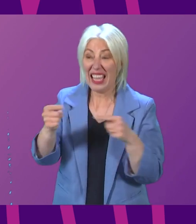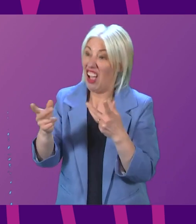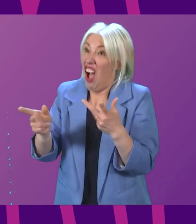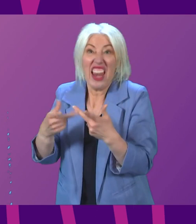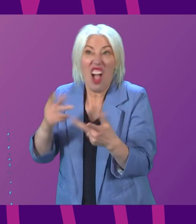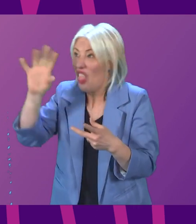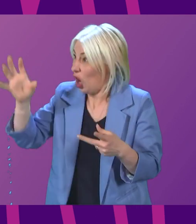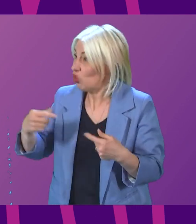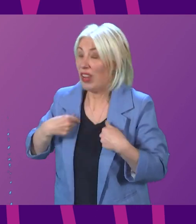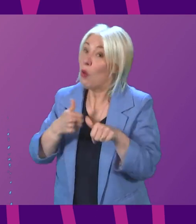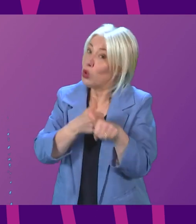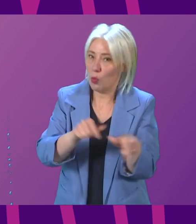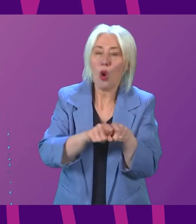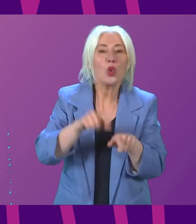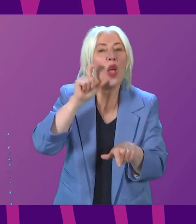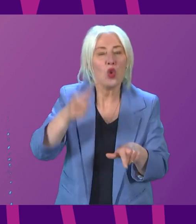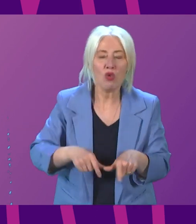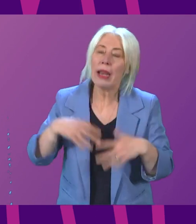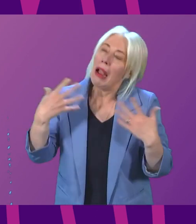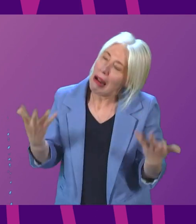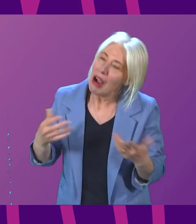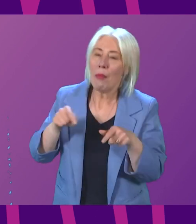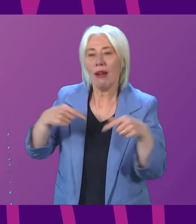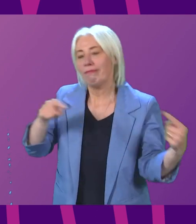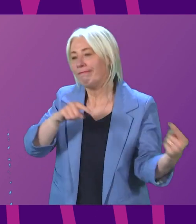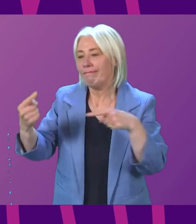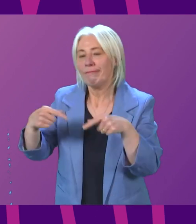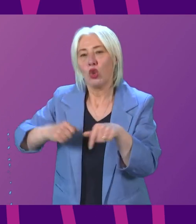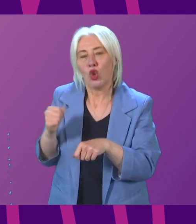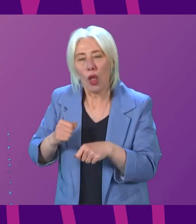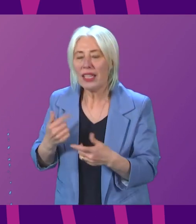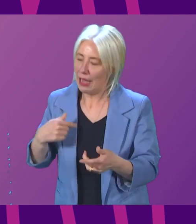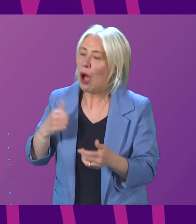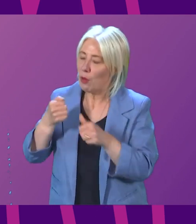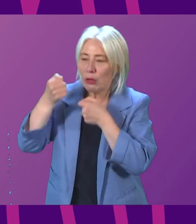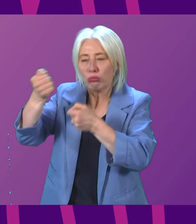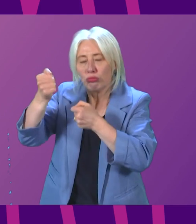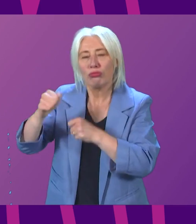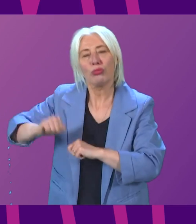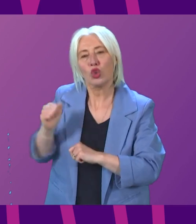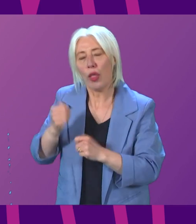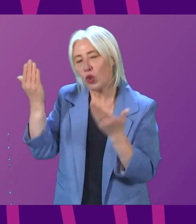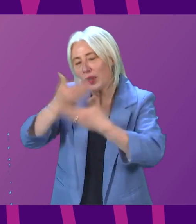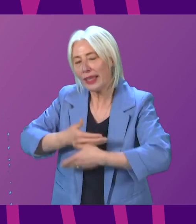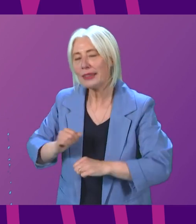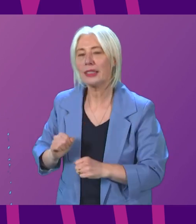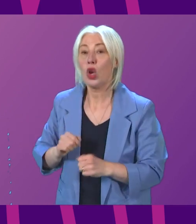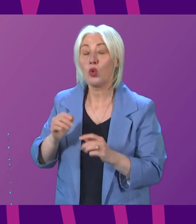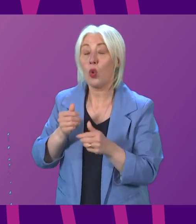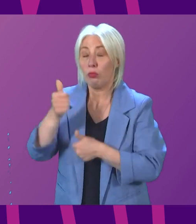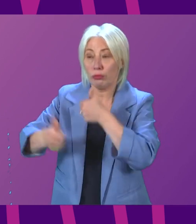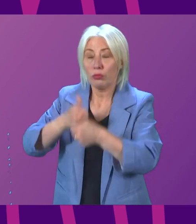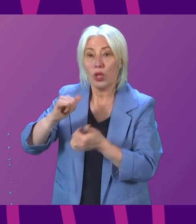would probably be supporting them too. But as they're playing us, I'll be cheering on Scotland and the Tartan army. So can I wish Steve